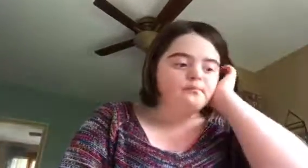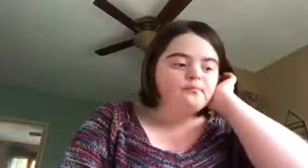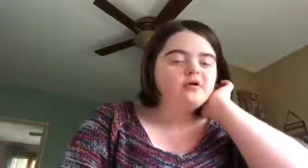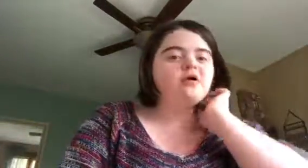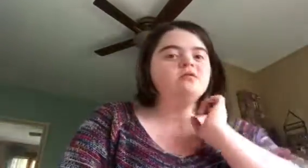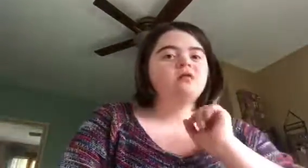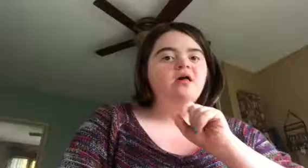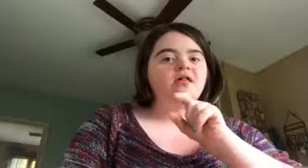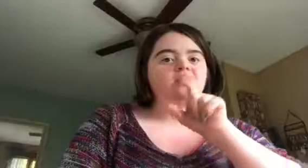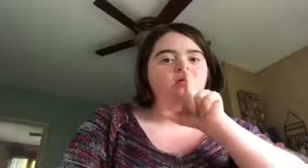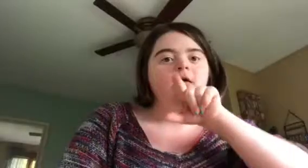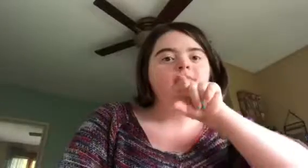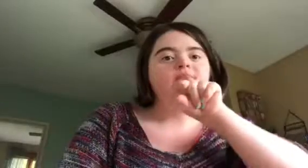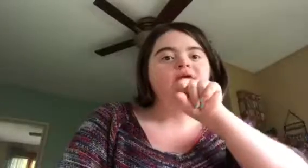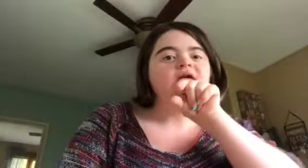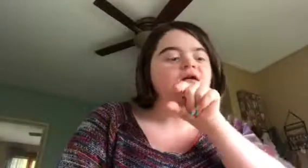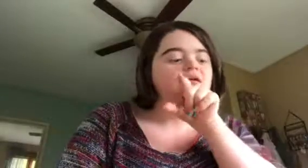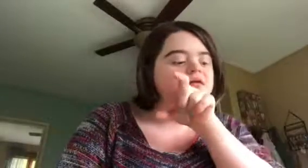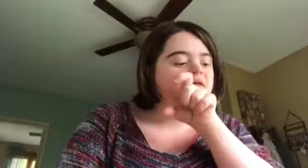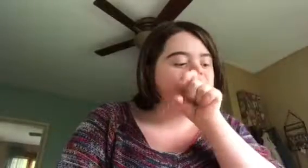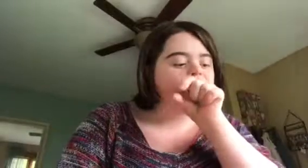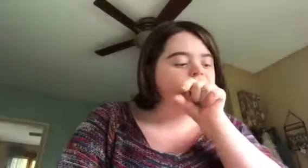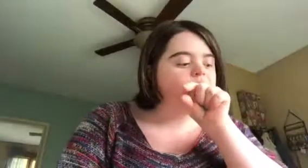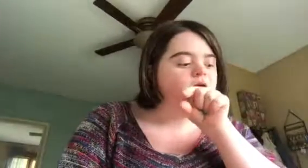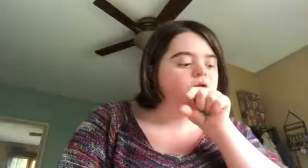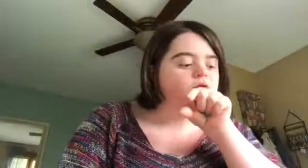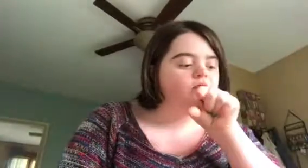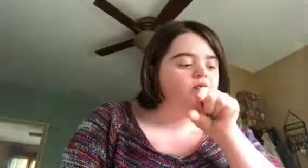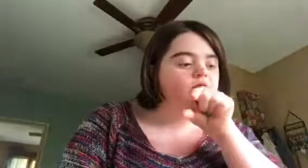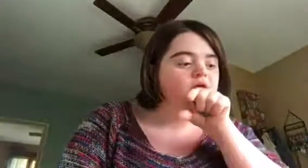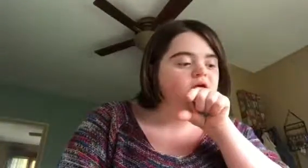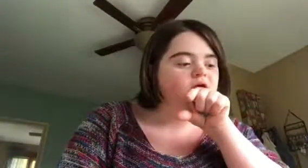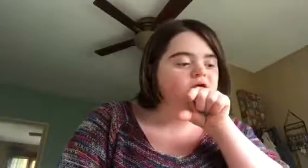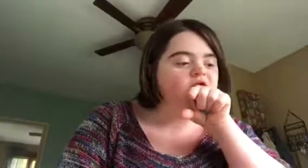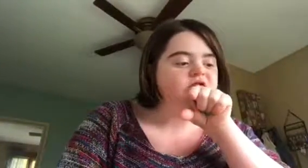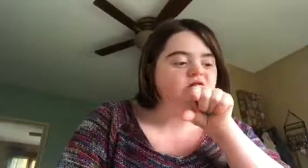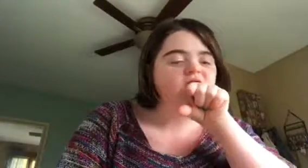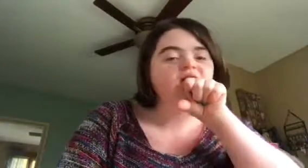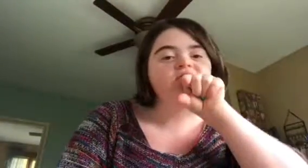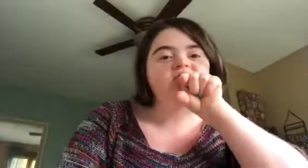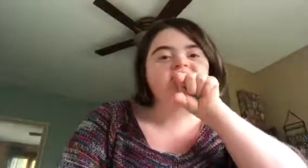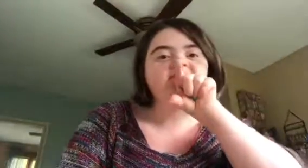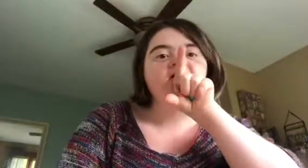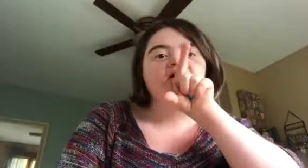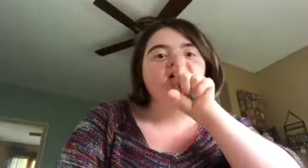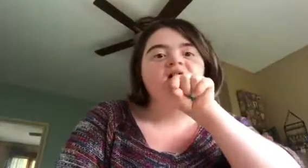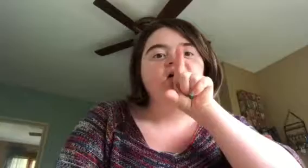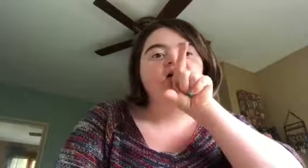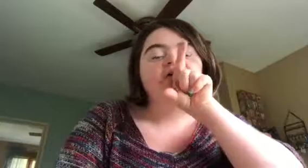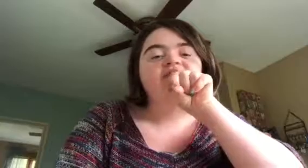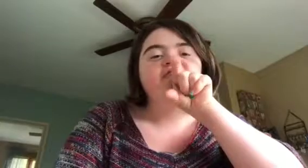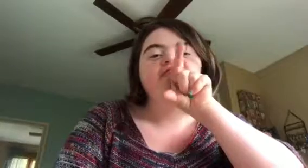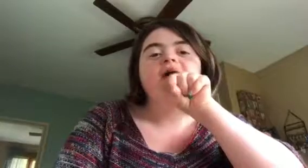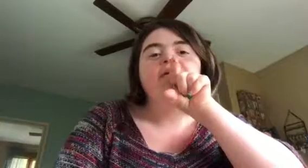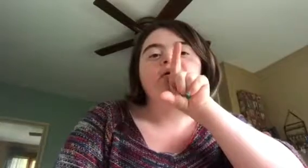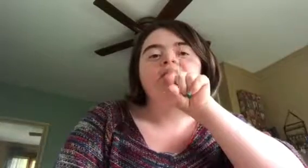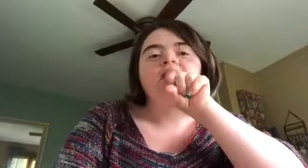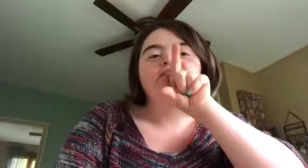Bird. Bird is like your beak. Just bring it through your chin like this, and flap it like